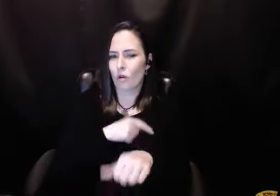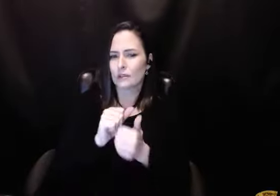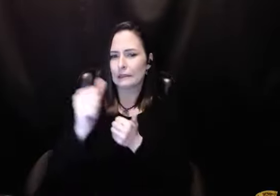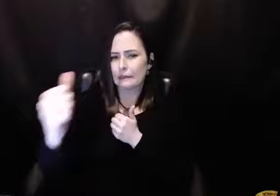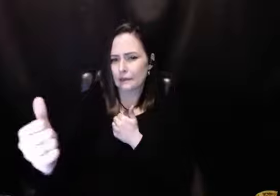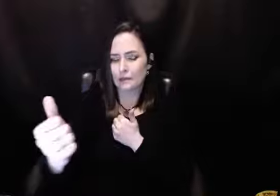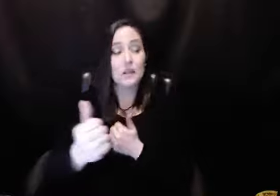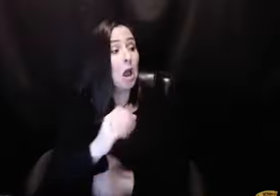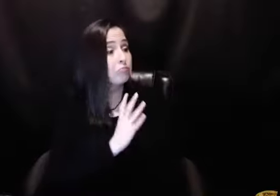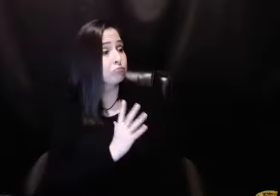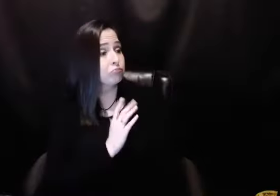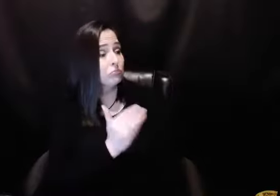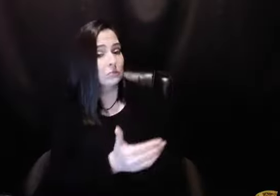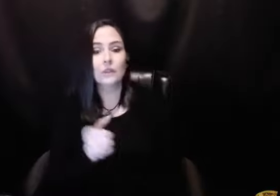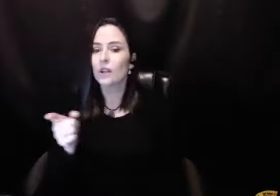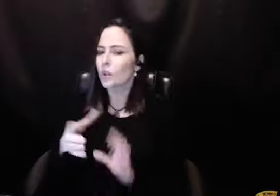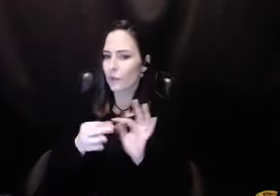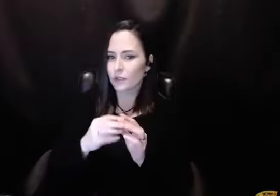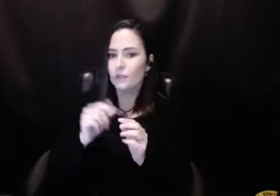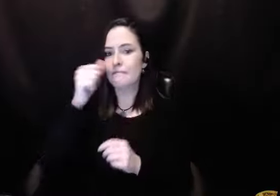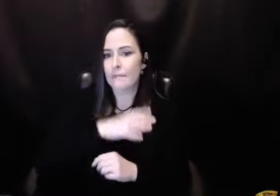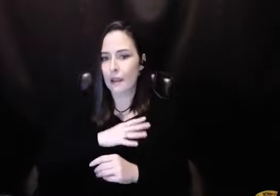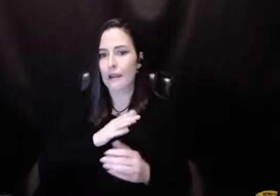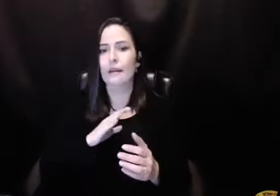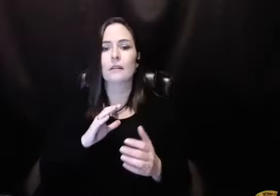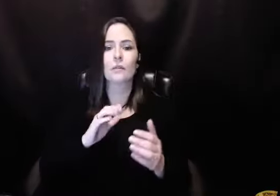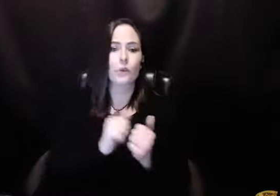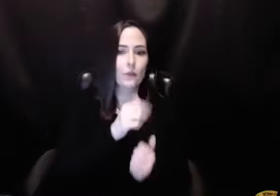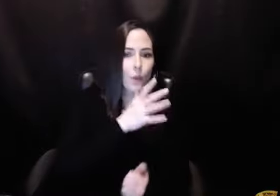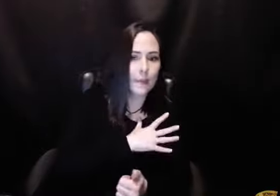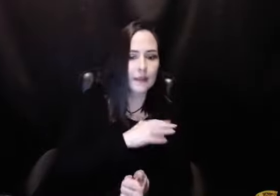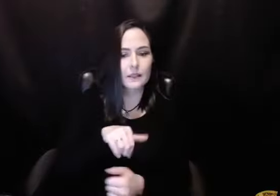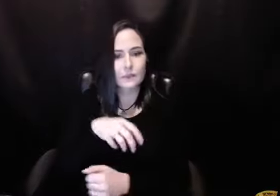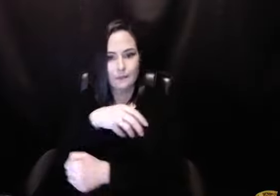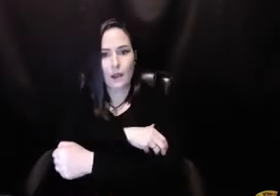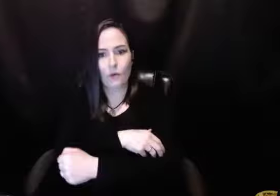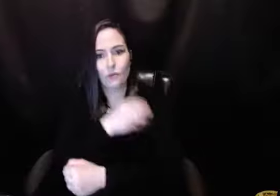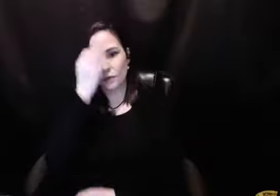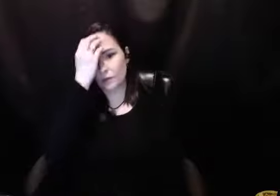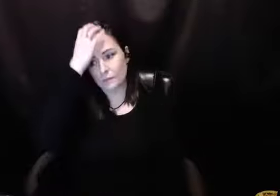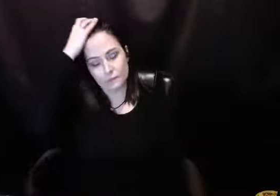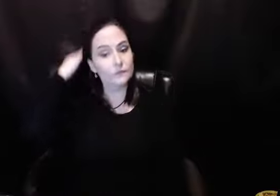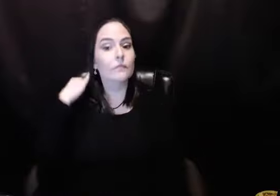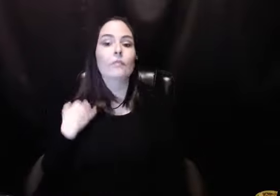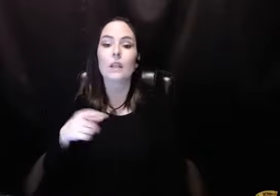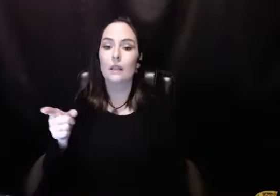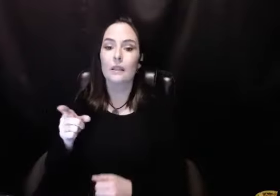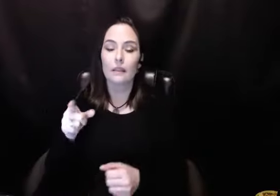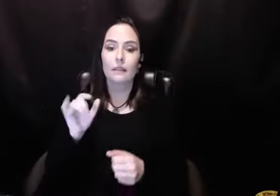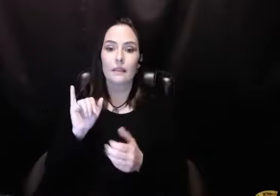to you, Mary Pearl. you want to go? I want to talk about long distance. Okay. Because you talked about the man versus man and woman thing. And I just think that was